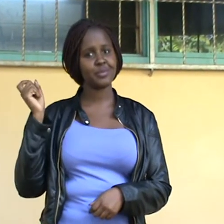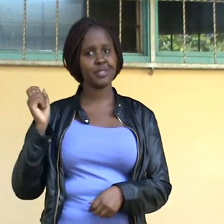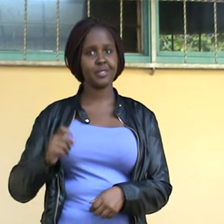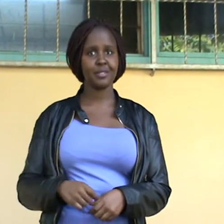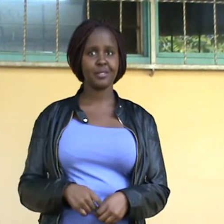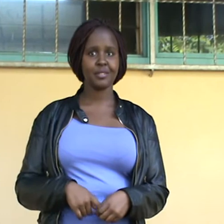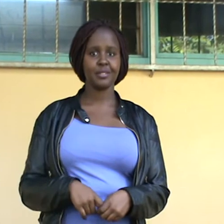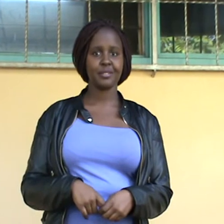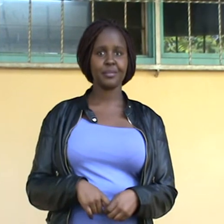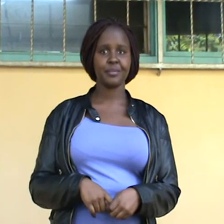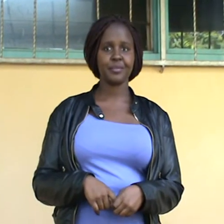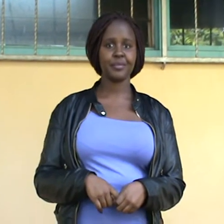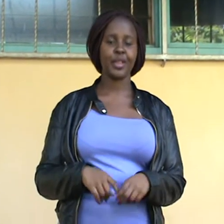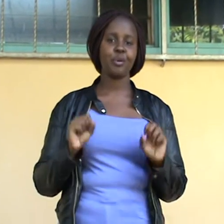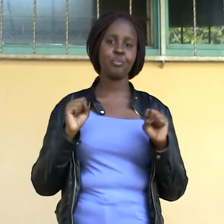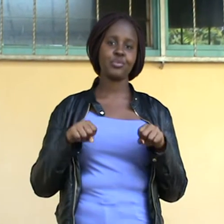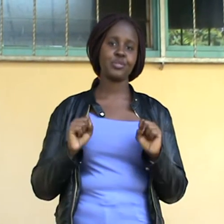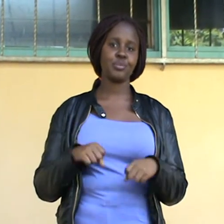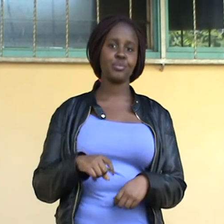Could you add a little time? up.